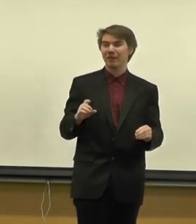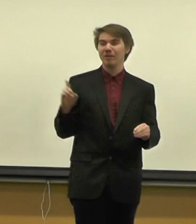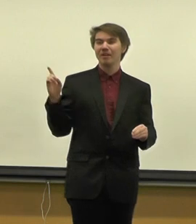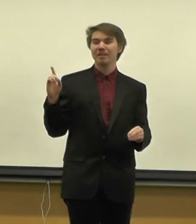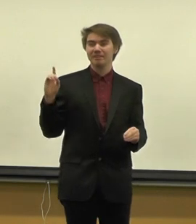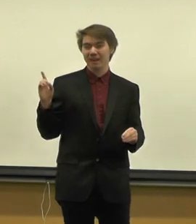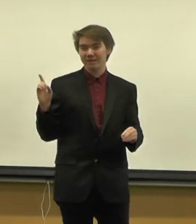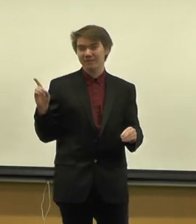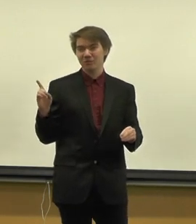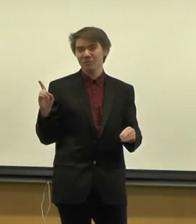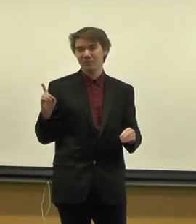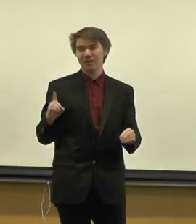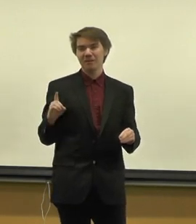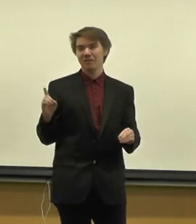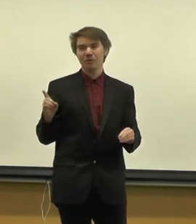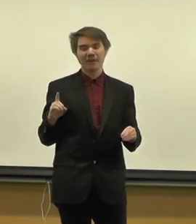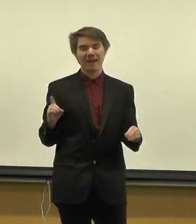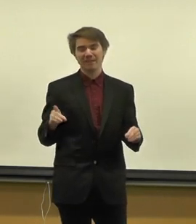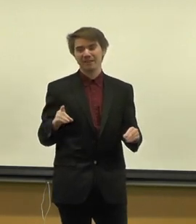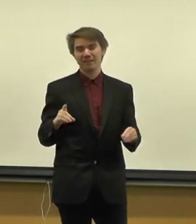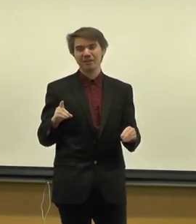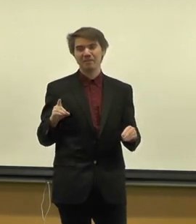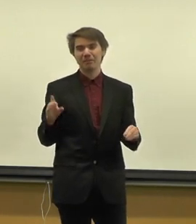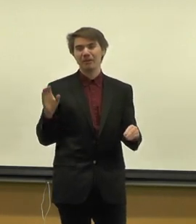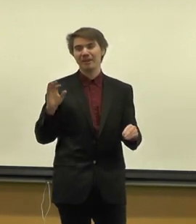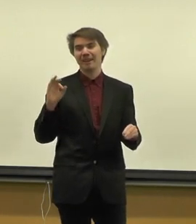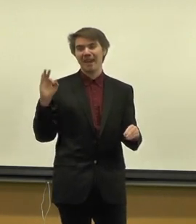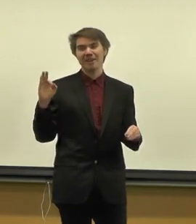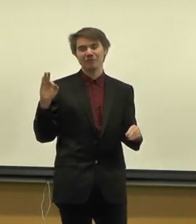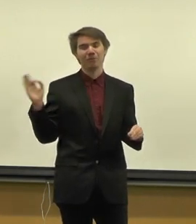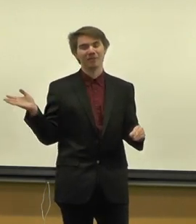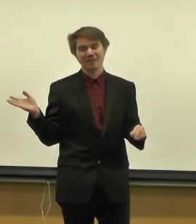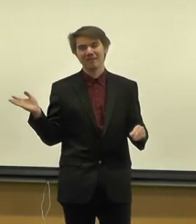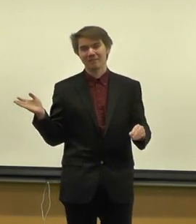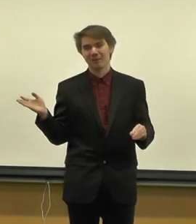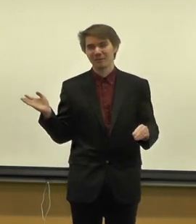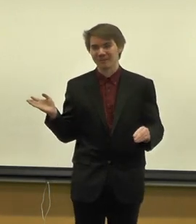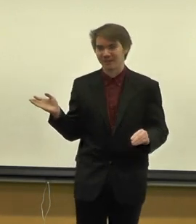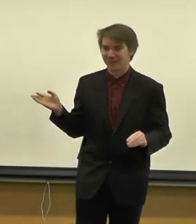out duck soup, you don't want to accidentally put an F where the D is supposed to go.